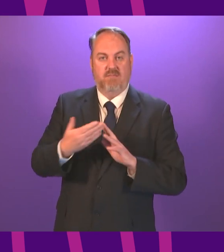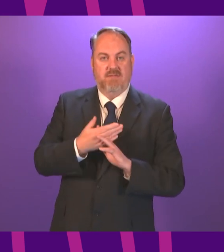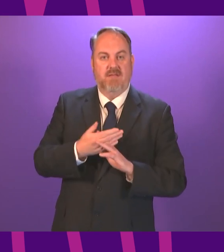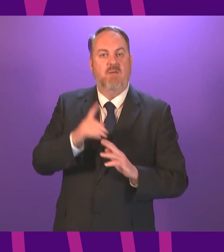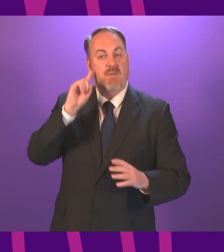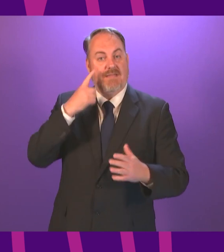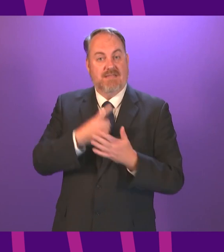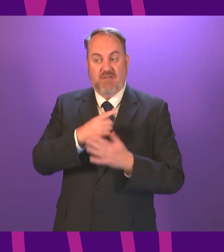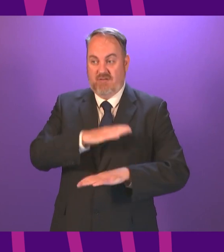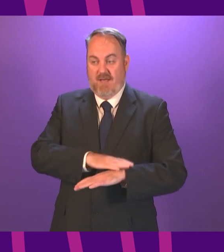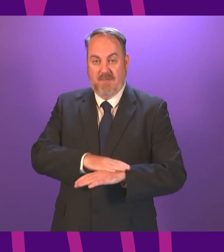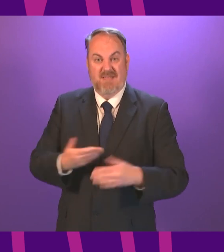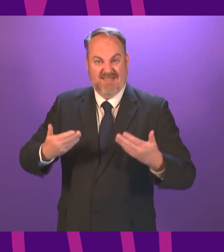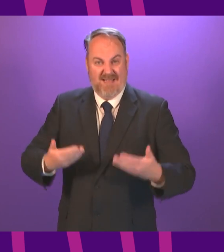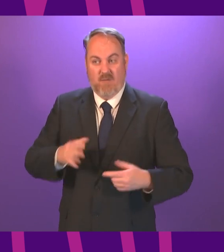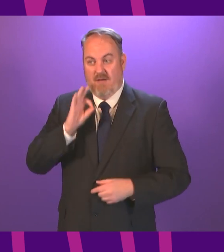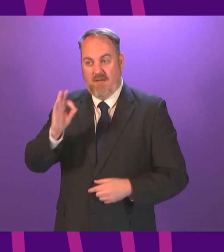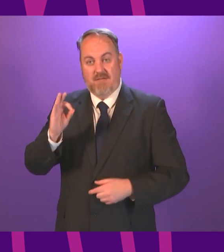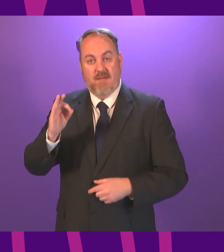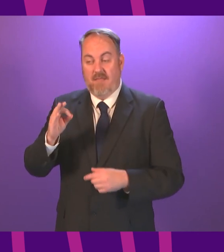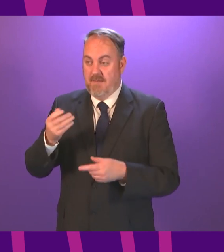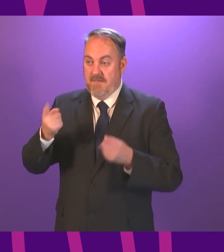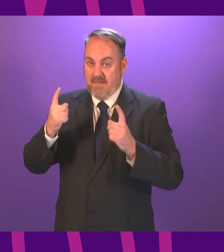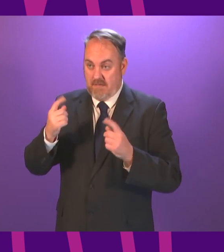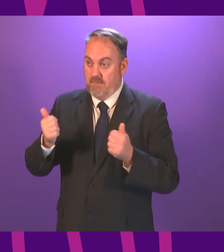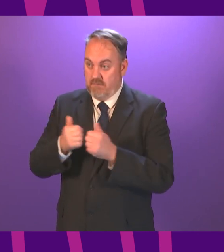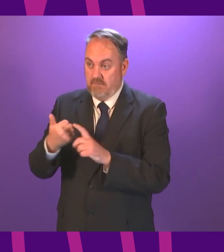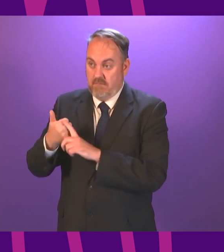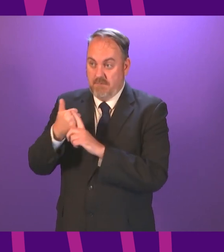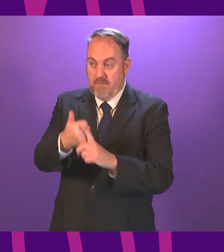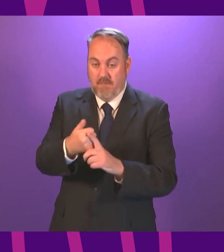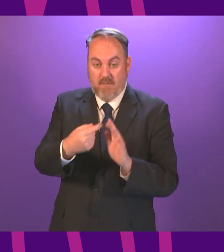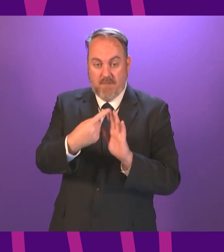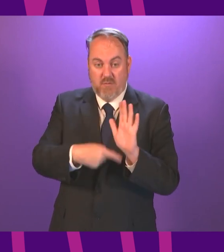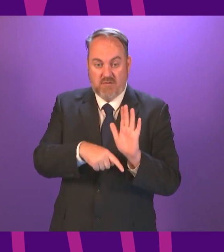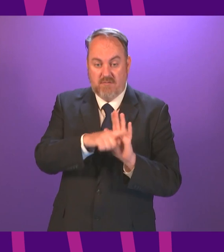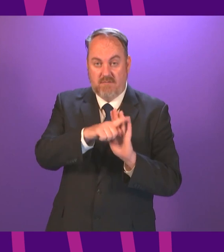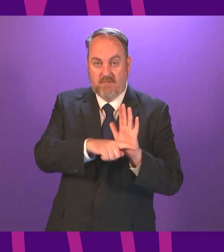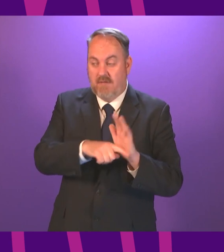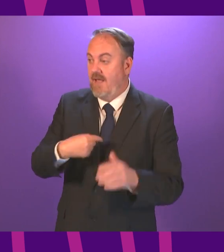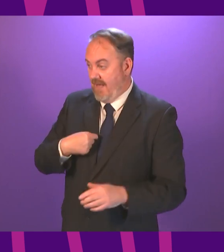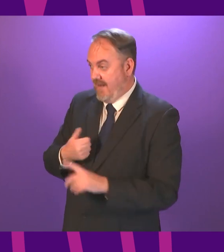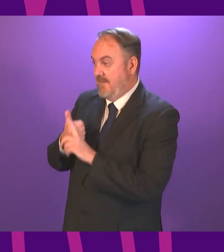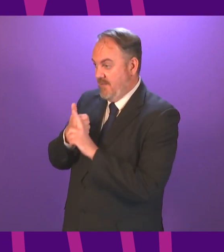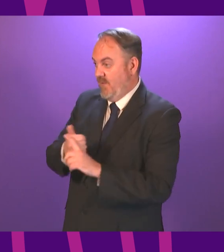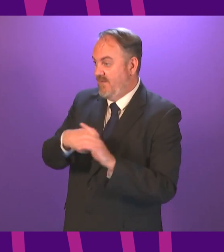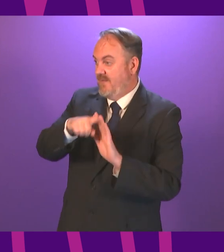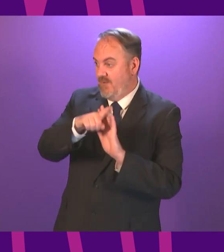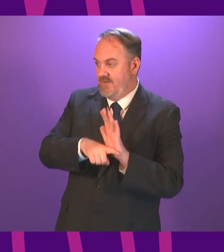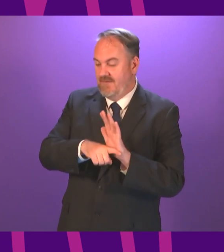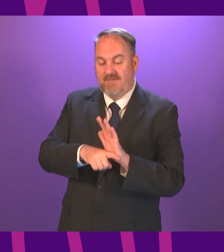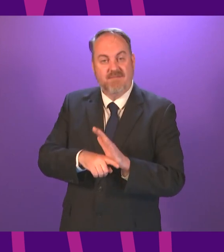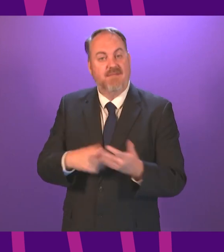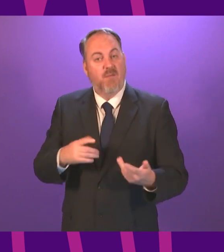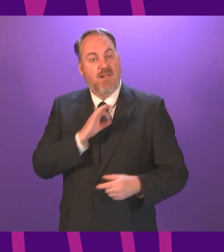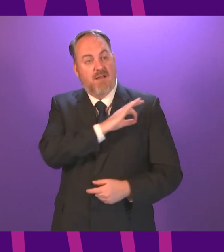time to now and I invite the minister to move the motion thank you very much presiding officer and moved thank you I will